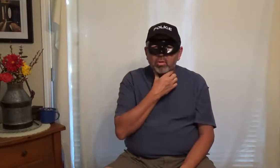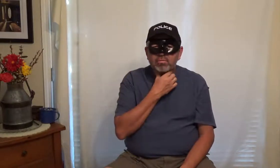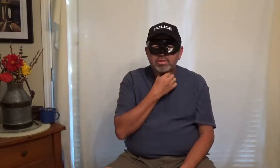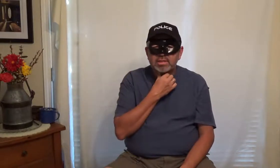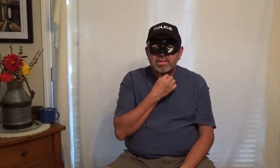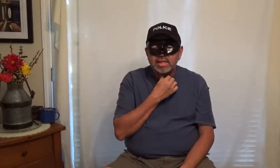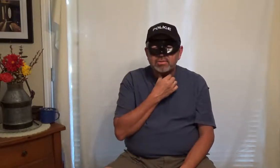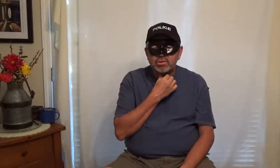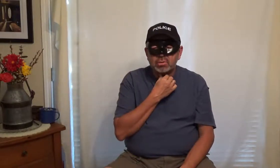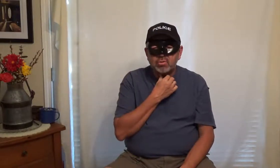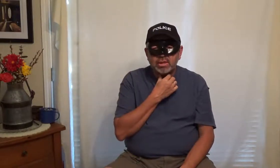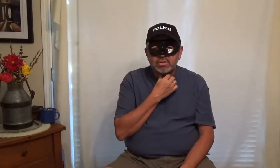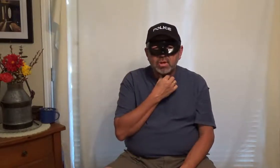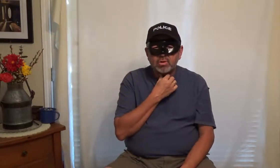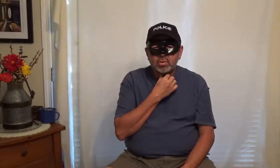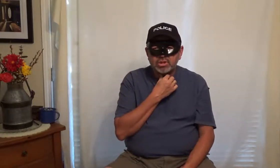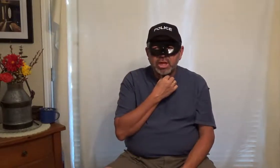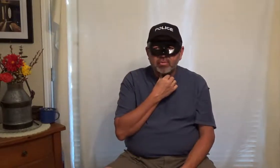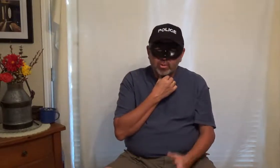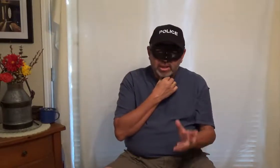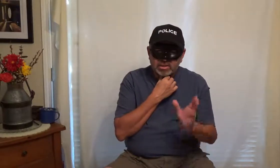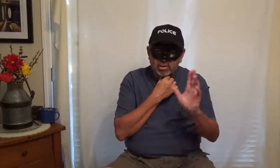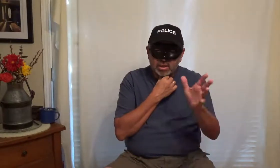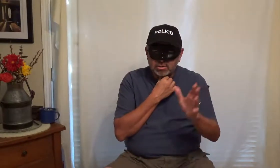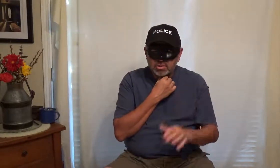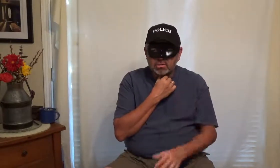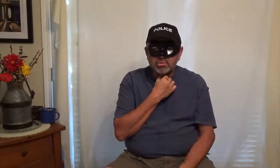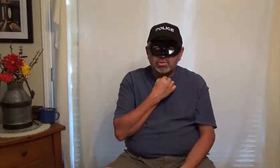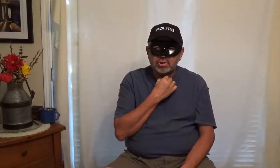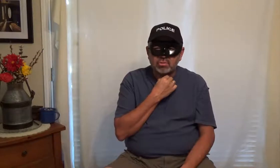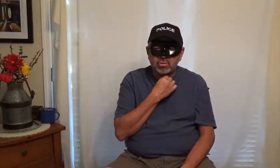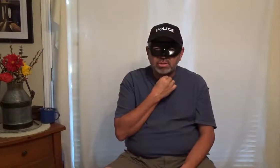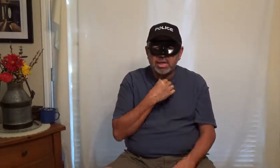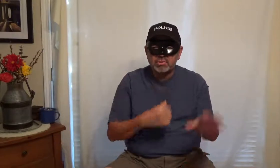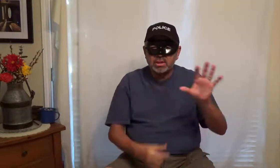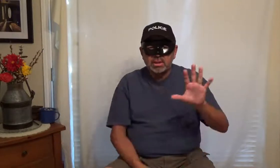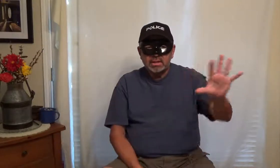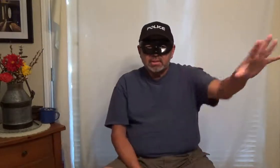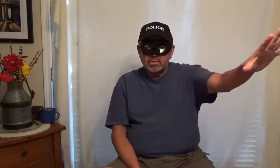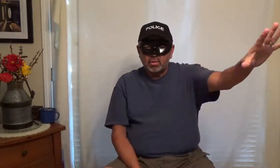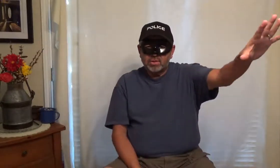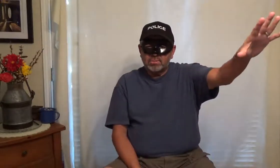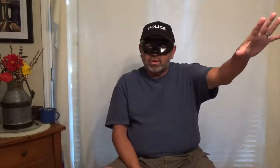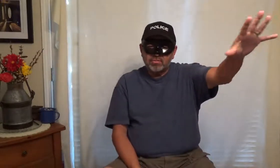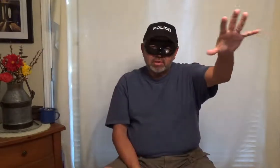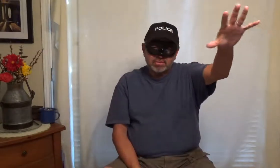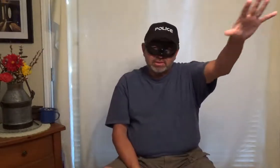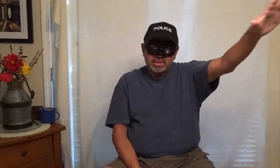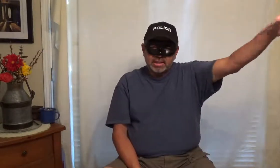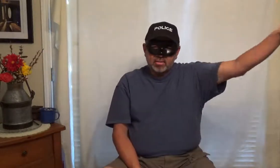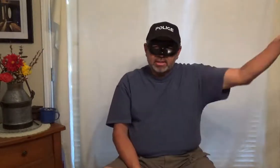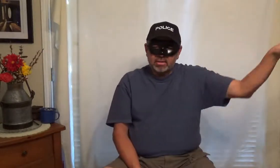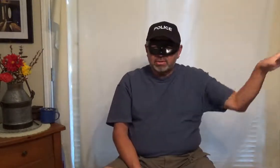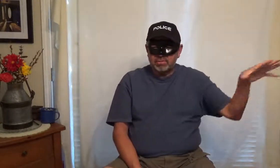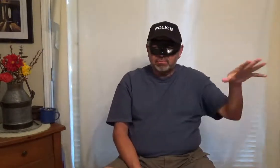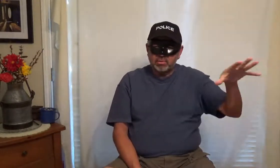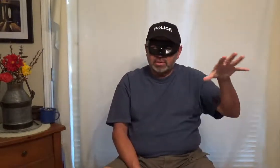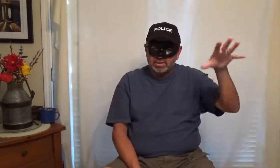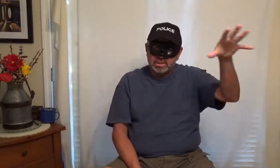work from six to nine till two in the morning so we're having a quick job before we actually go out and start searching we were assigned to a northeast part of the city area there just we get assigned